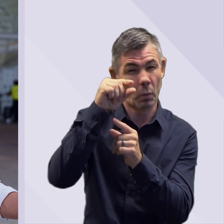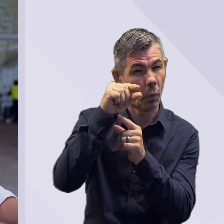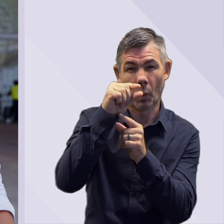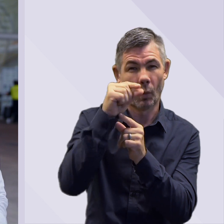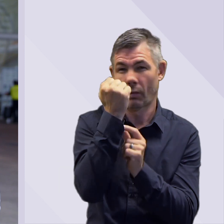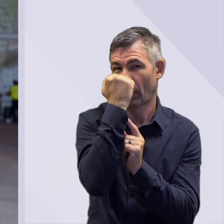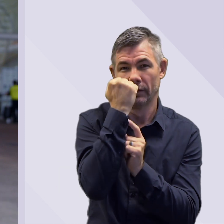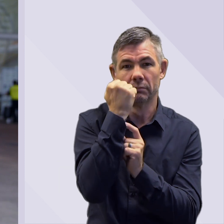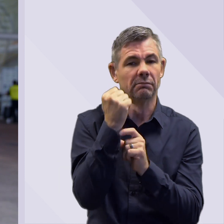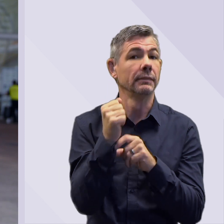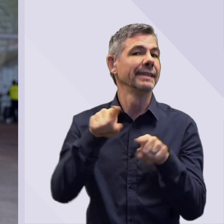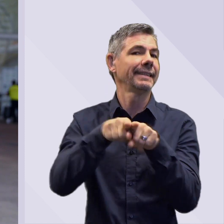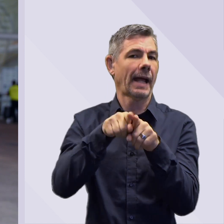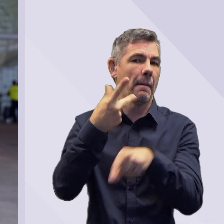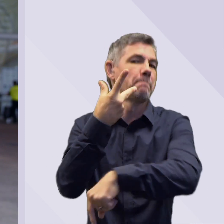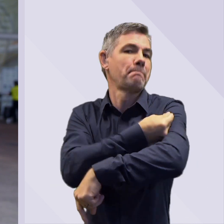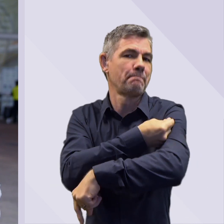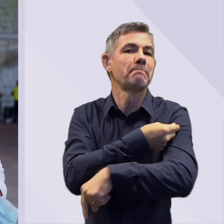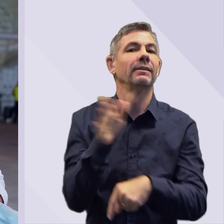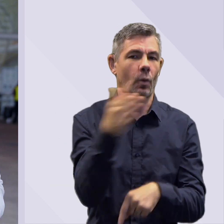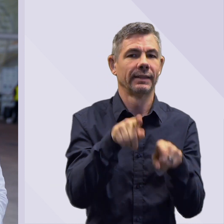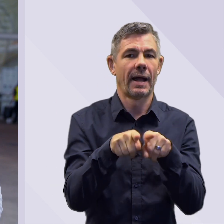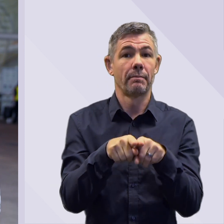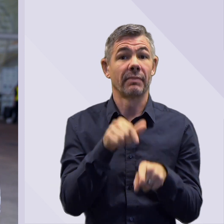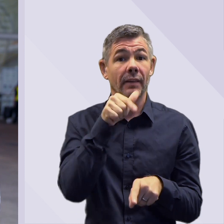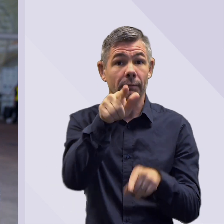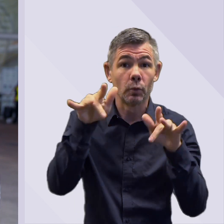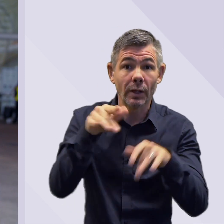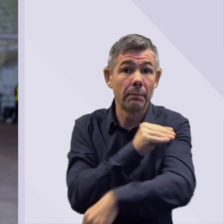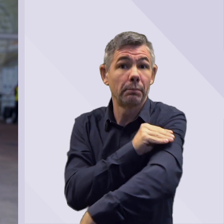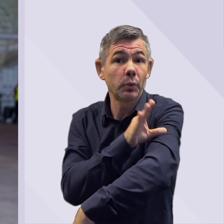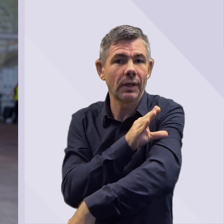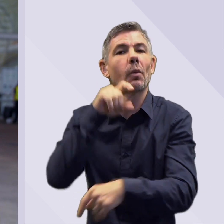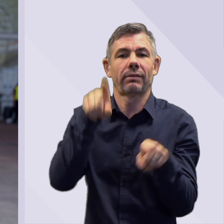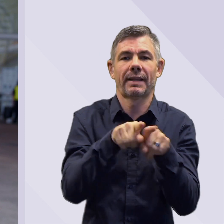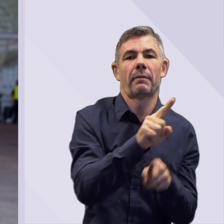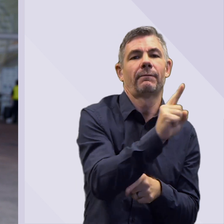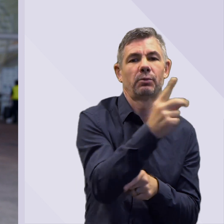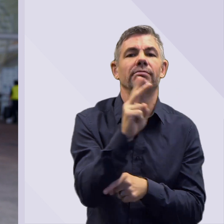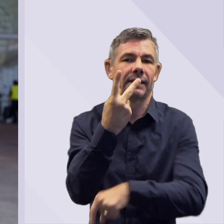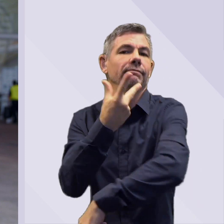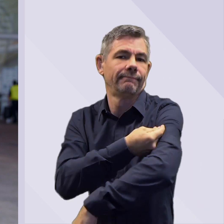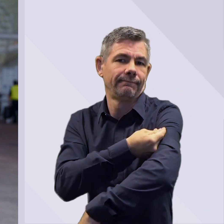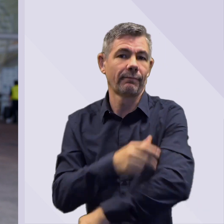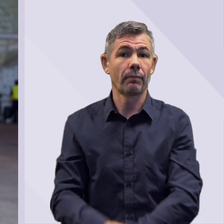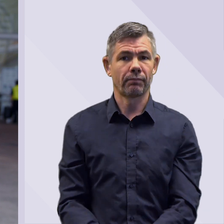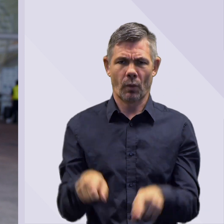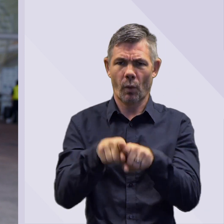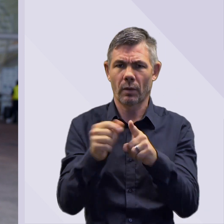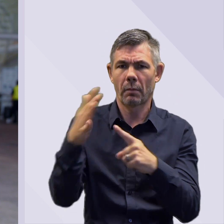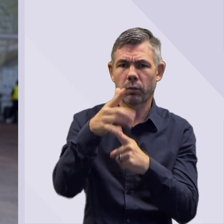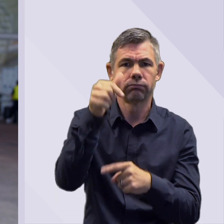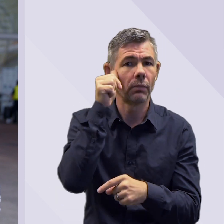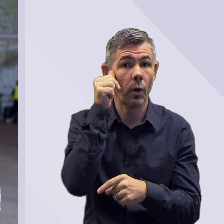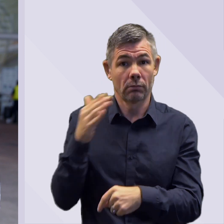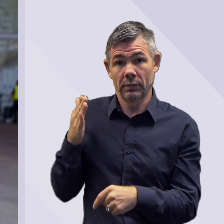pretty much the same as what you remember last time. Really importantly though it doesn't give you any more side effects than your dose too. I know a lot